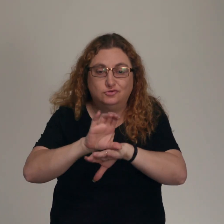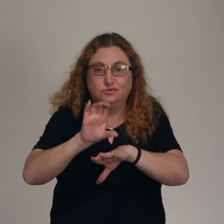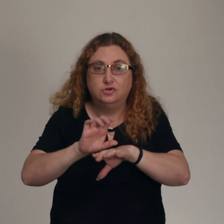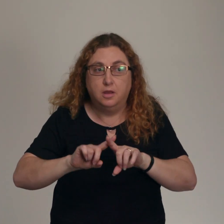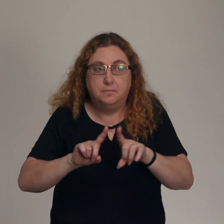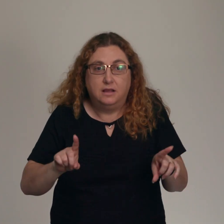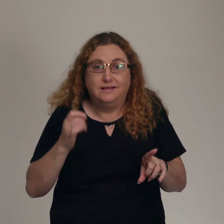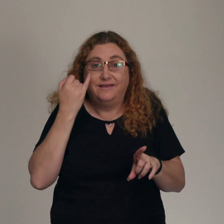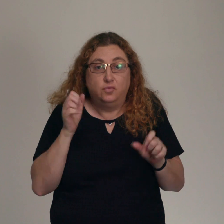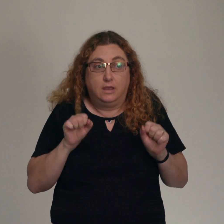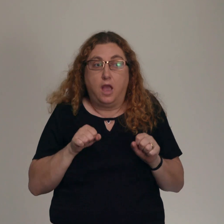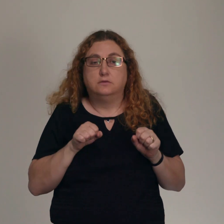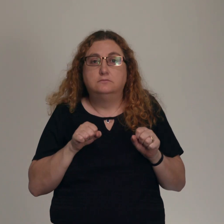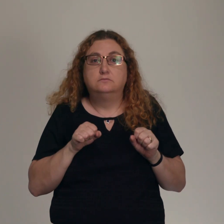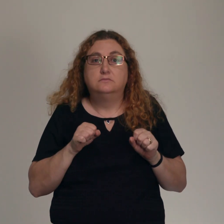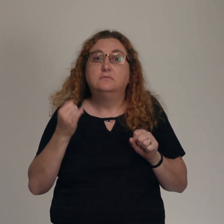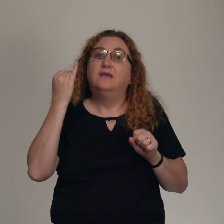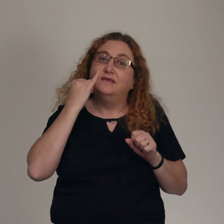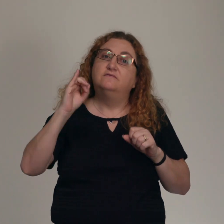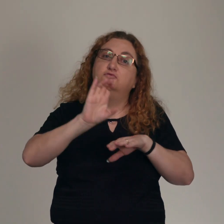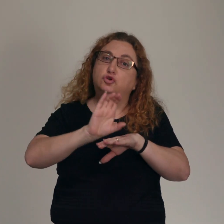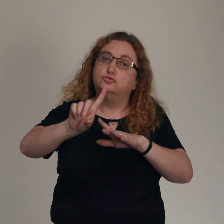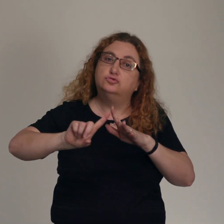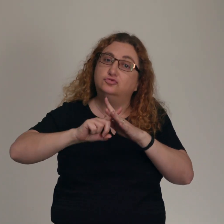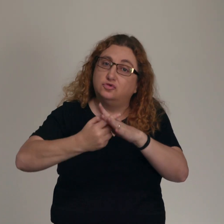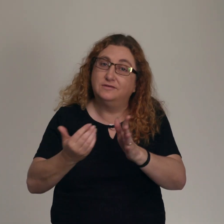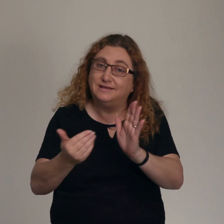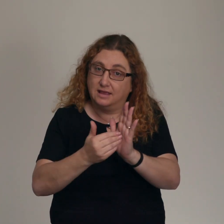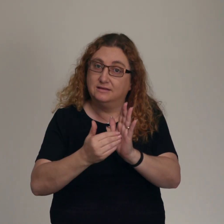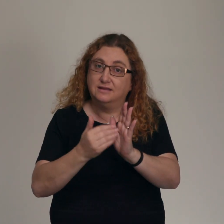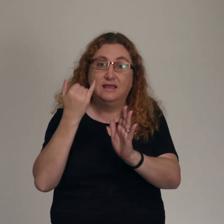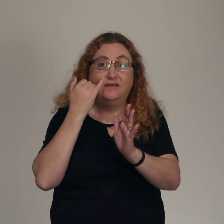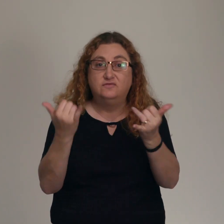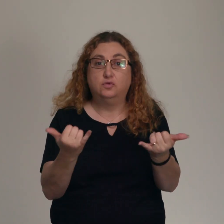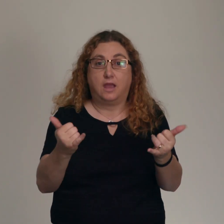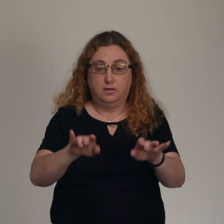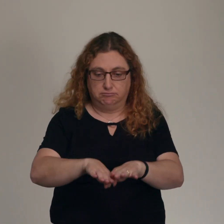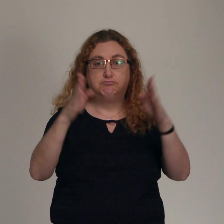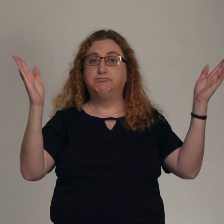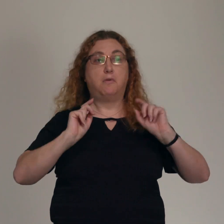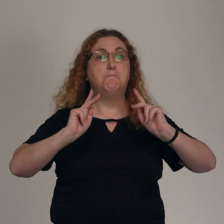if we could, if today they lifted the orders and said, go back to church like normal,